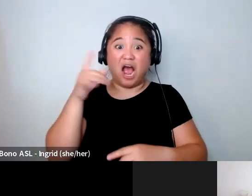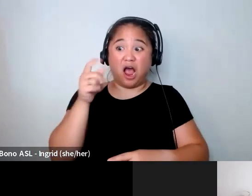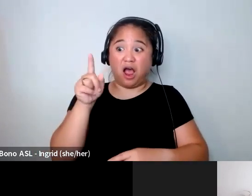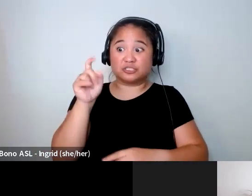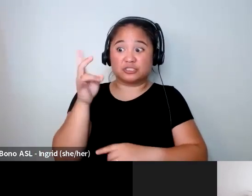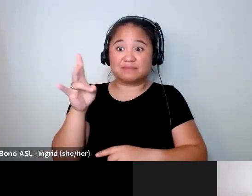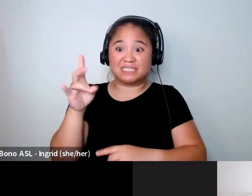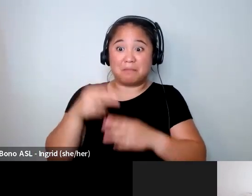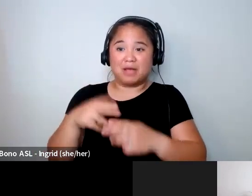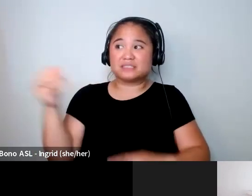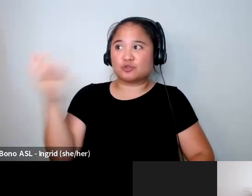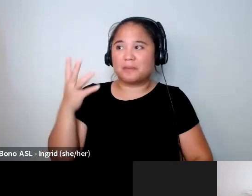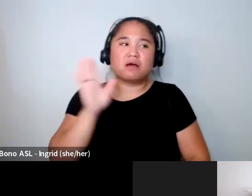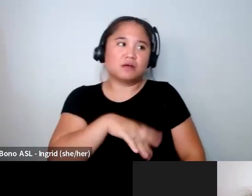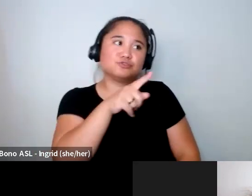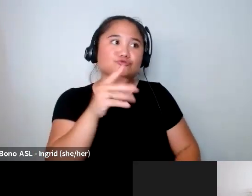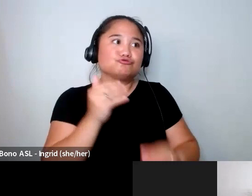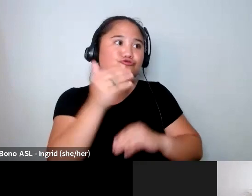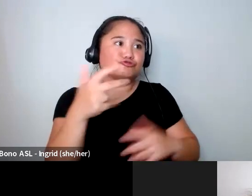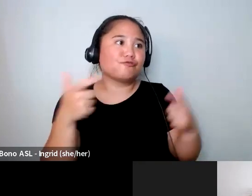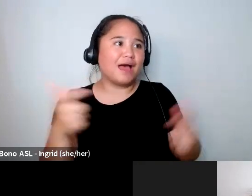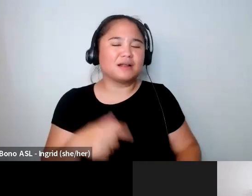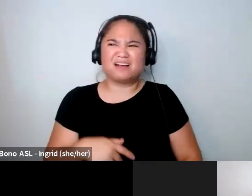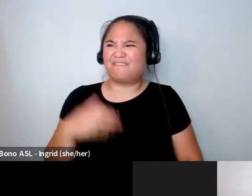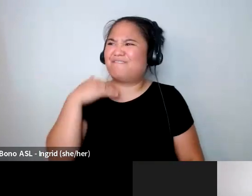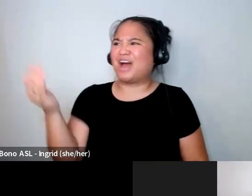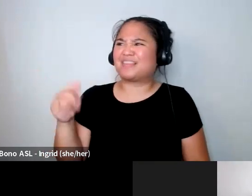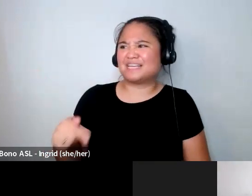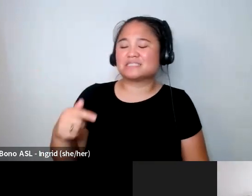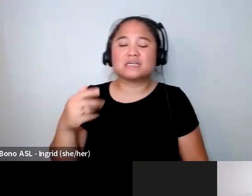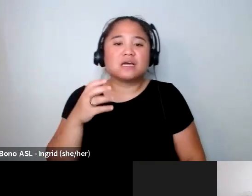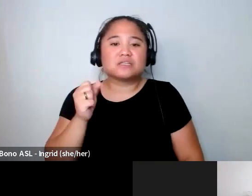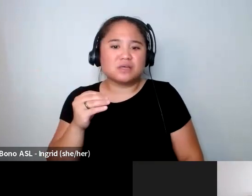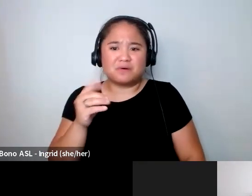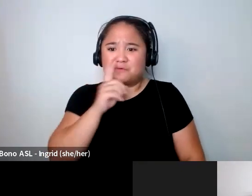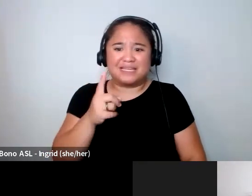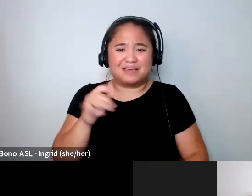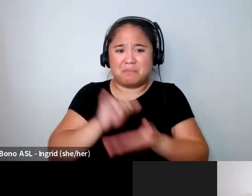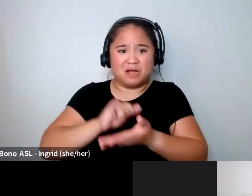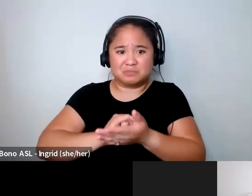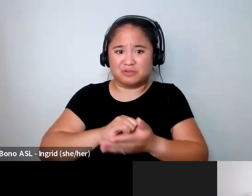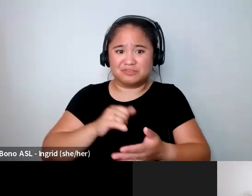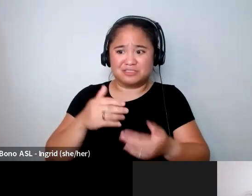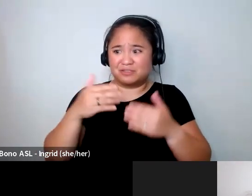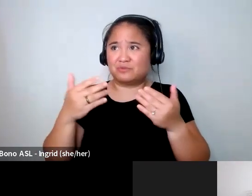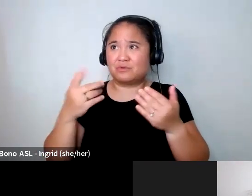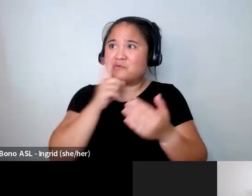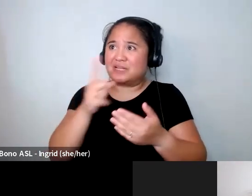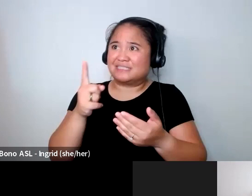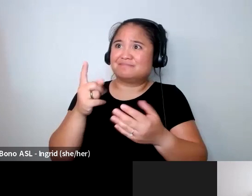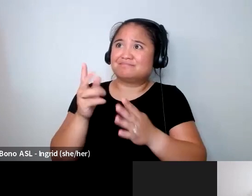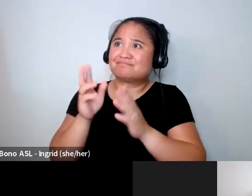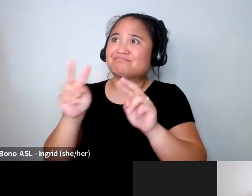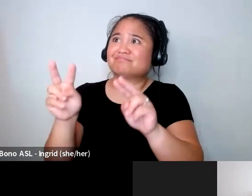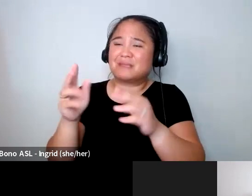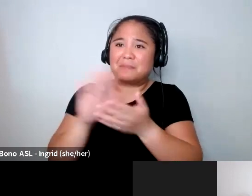are too fat I was like fuck this and so there was just no way humanly possible and I think that that kind of got me